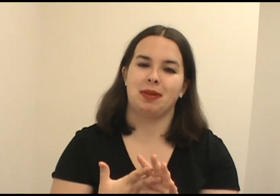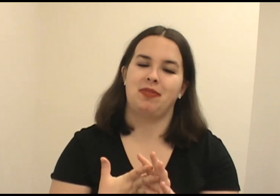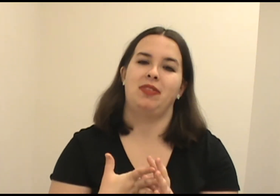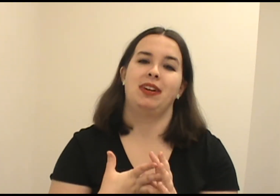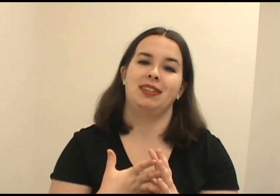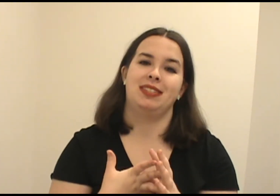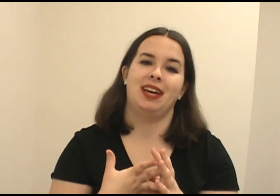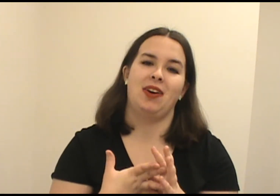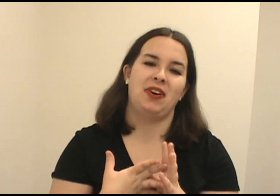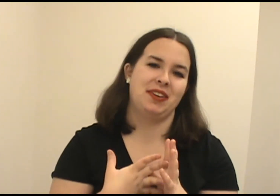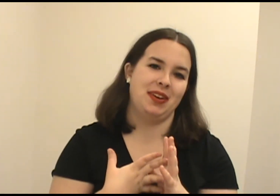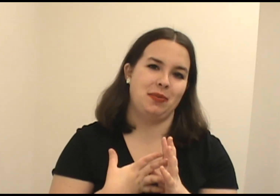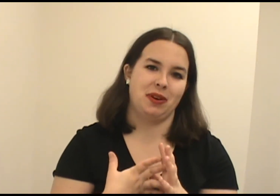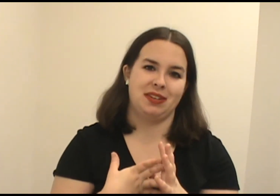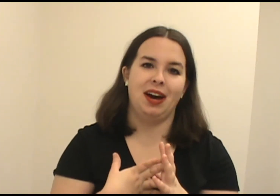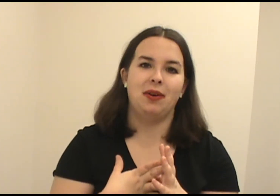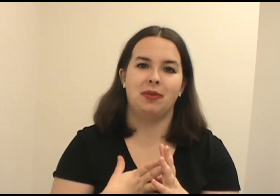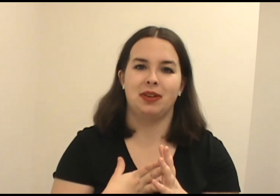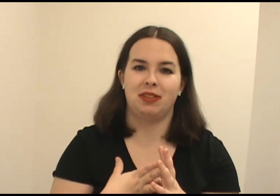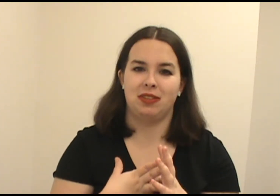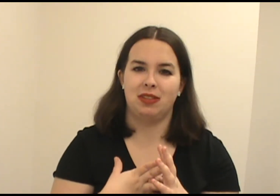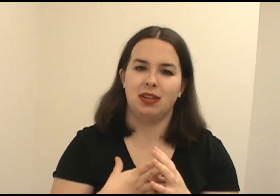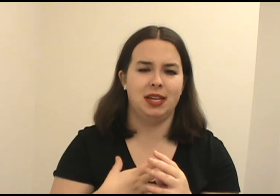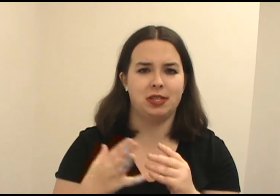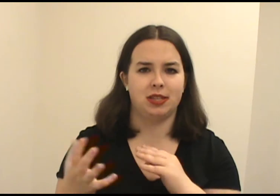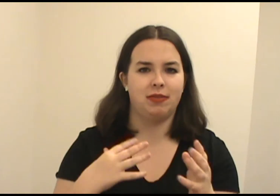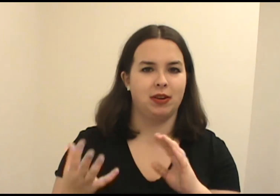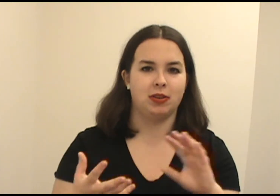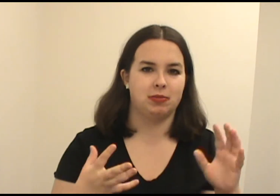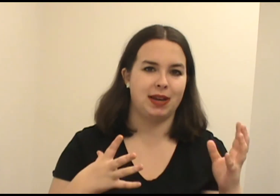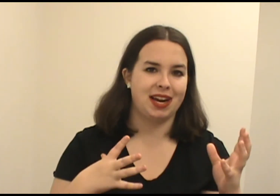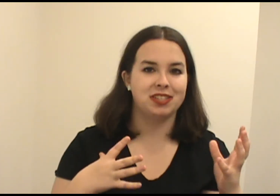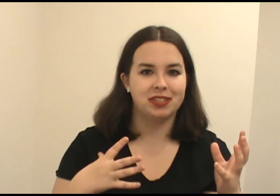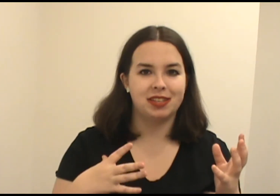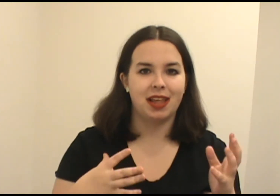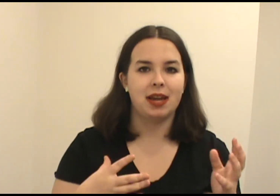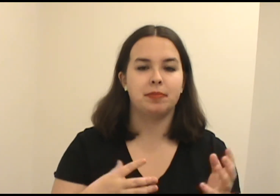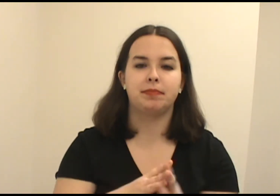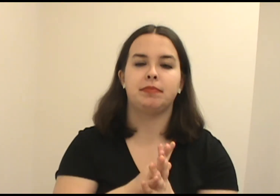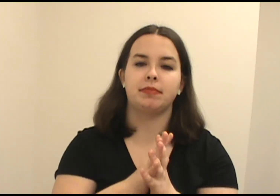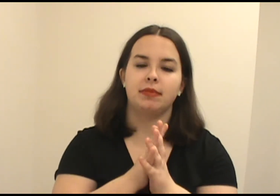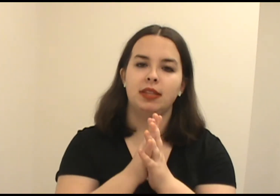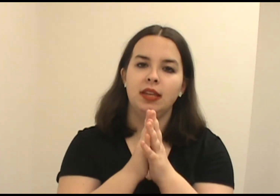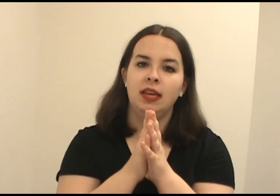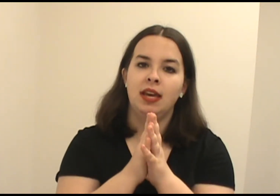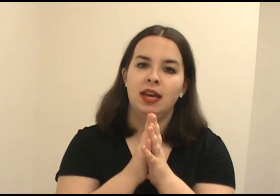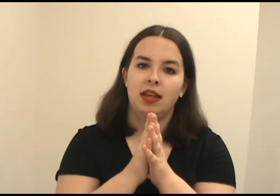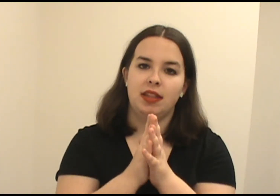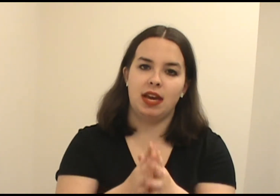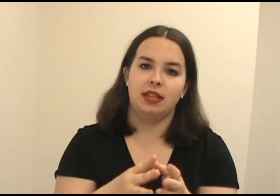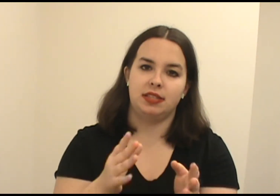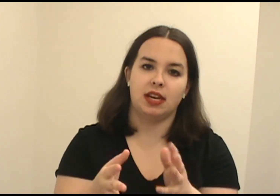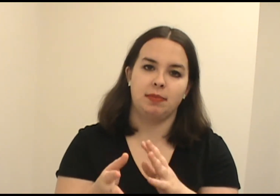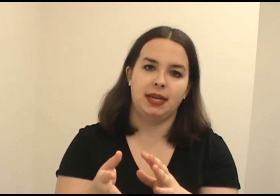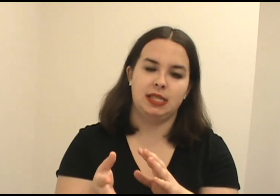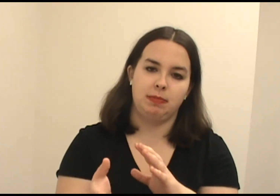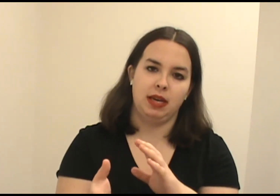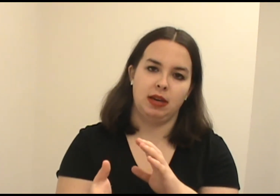really fun to see how all that worked out with each of the different girls' reactions to that. Then the second piece being